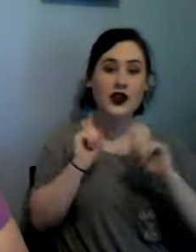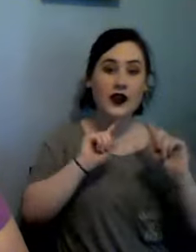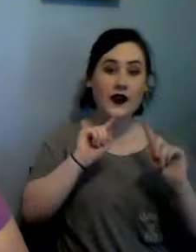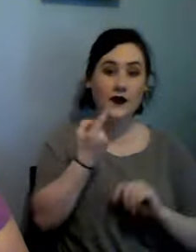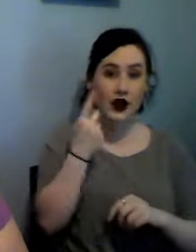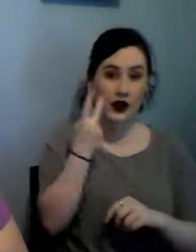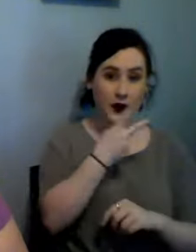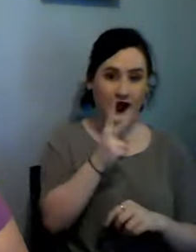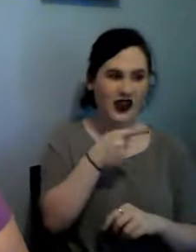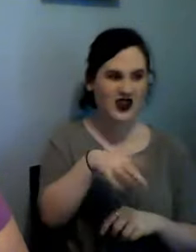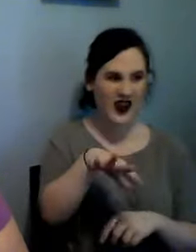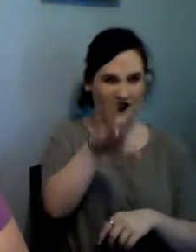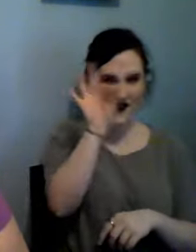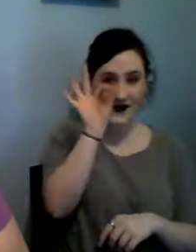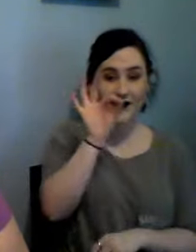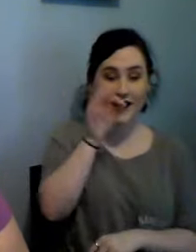Hobby Lobby